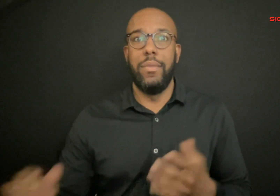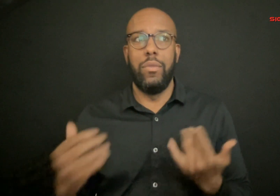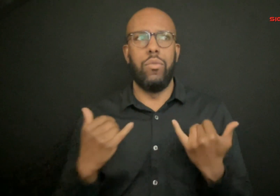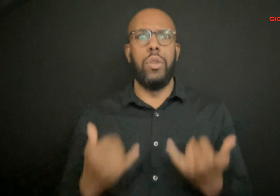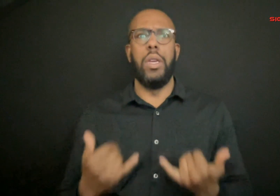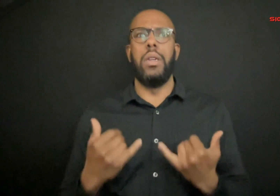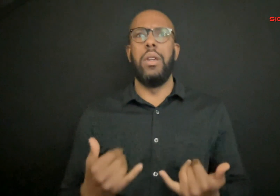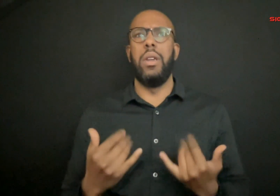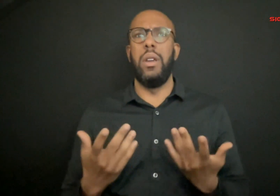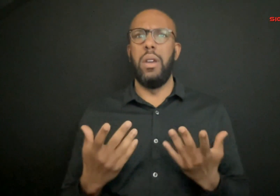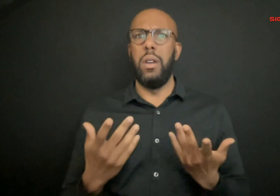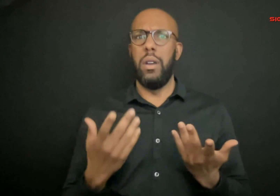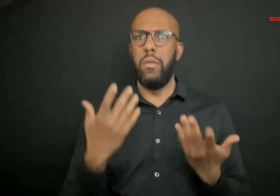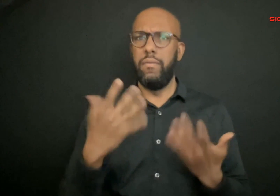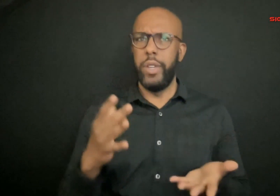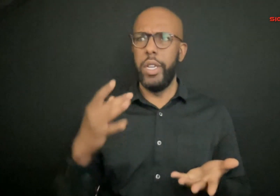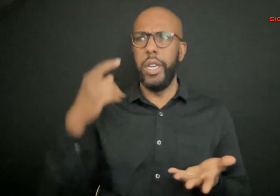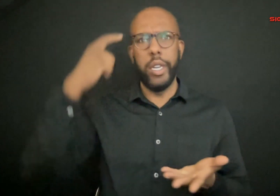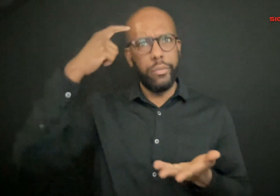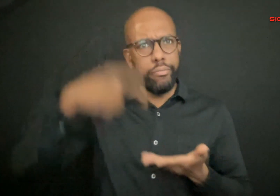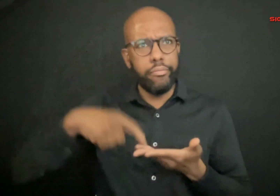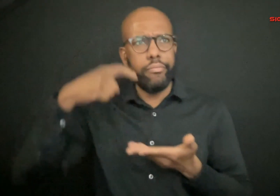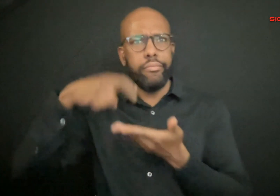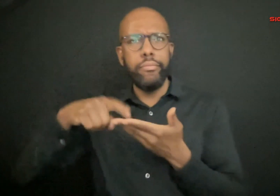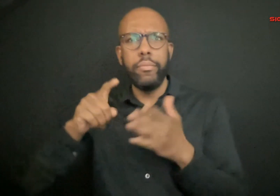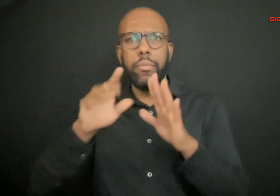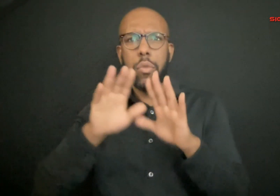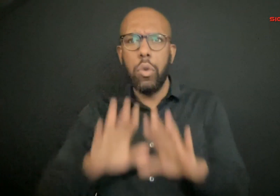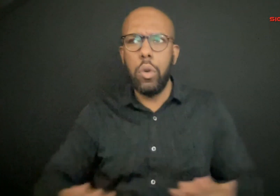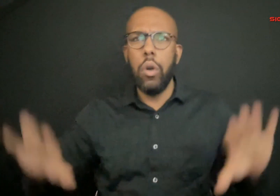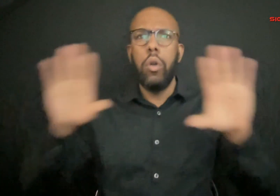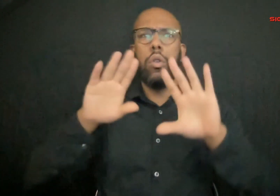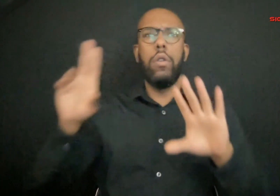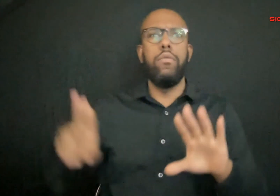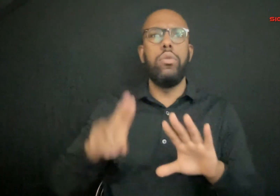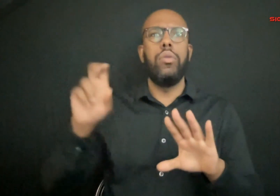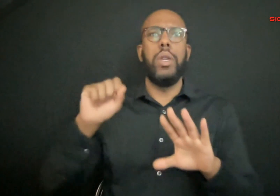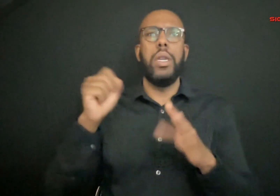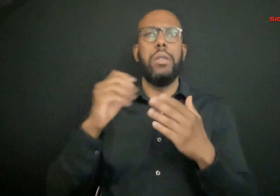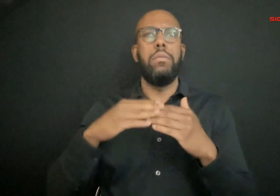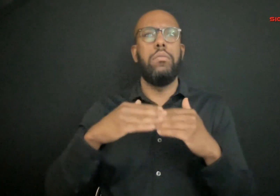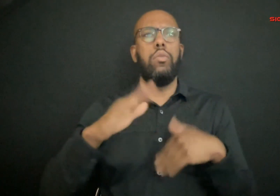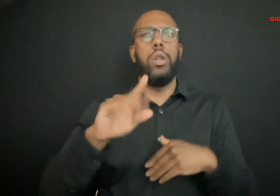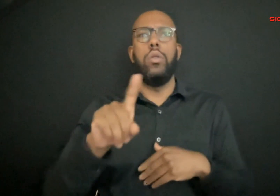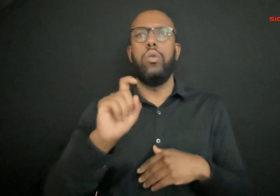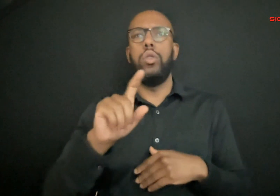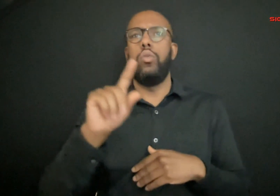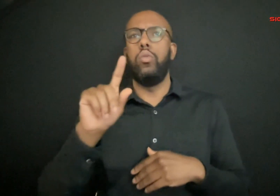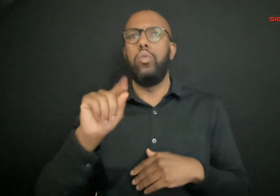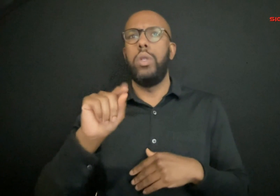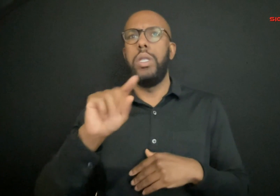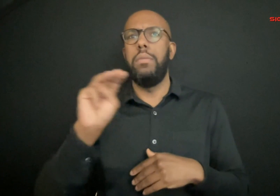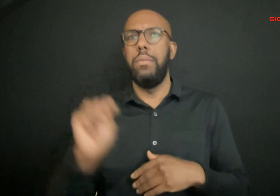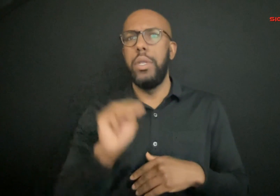Right now, more than 120 million people are under heat alerts across the U.S.